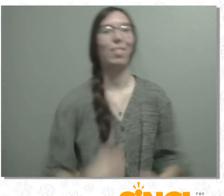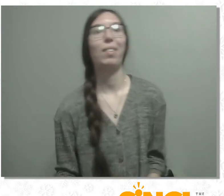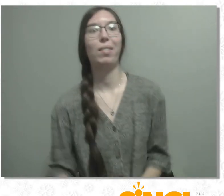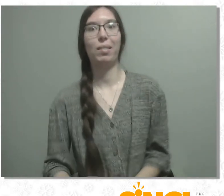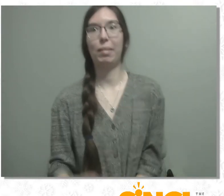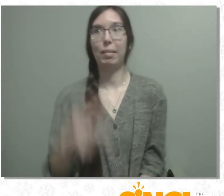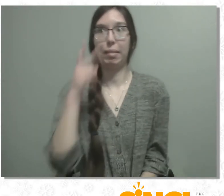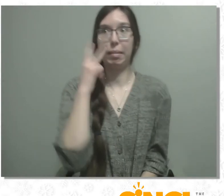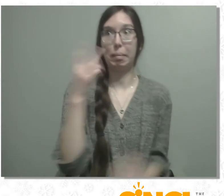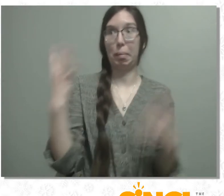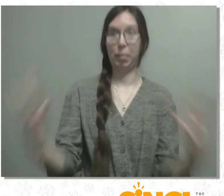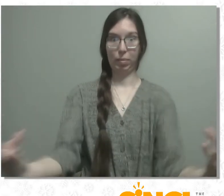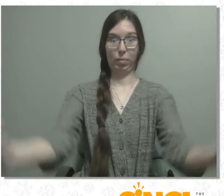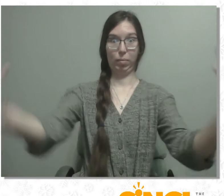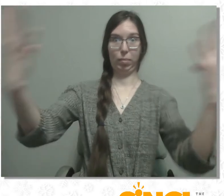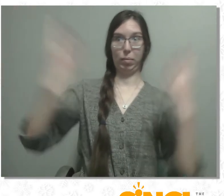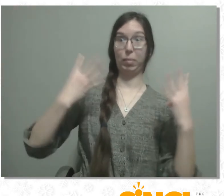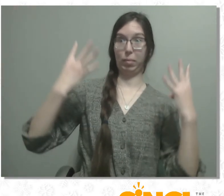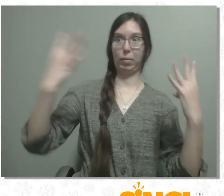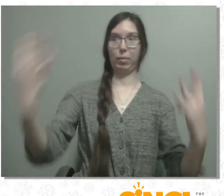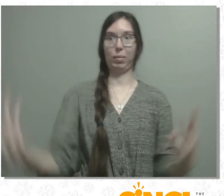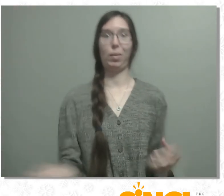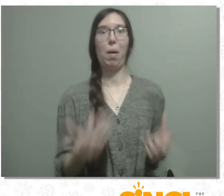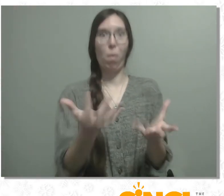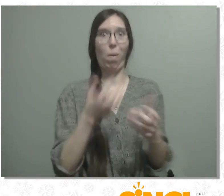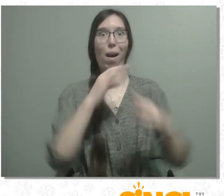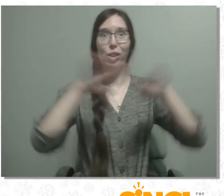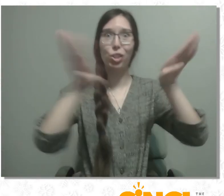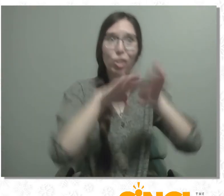hoarders running in to grocery stores in the morning.